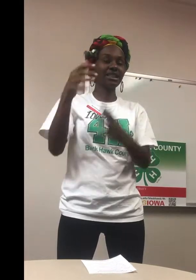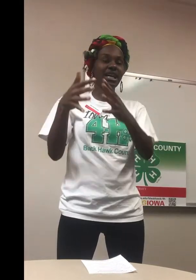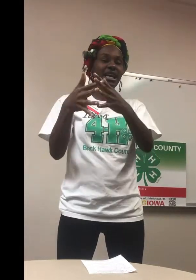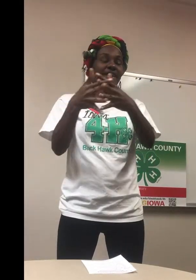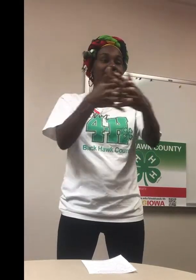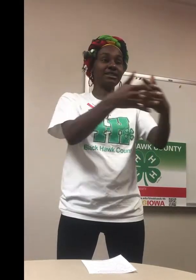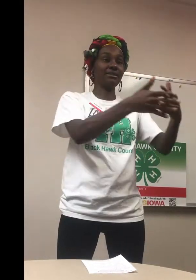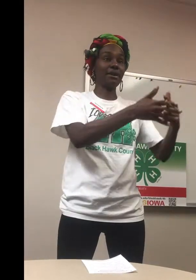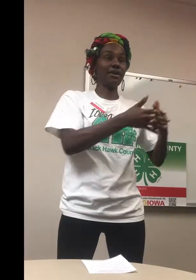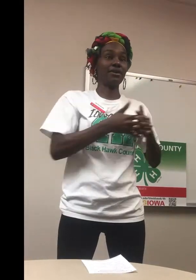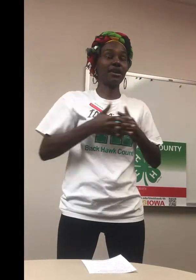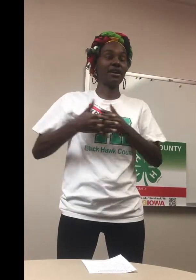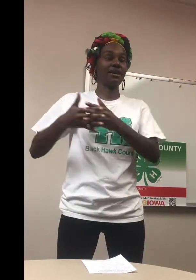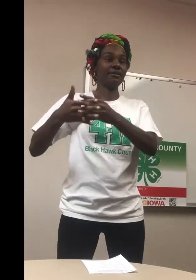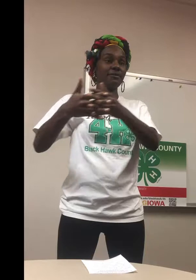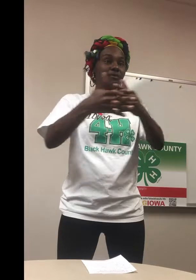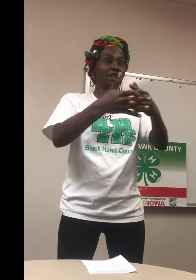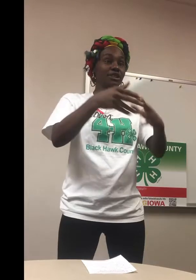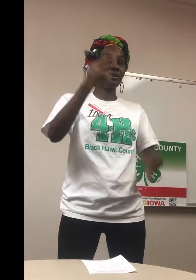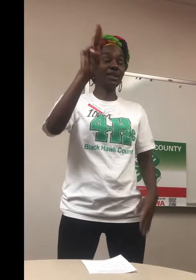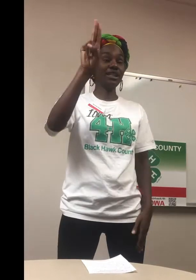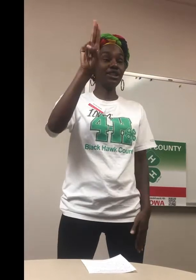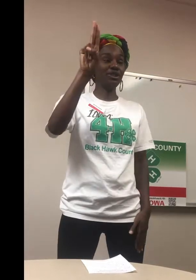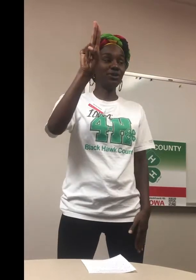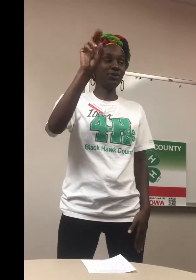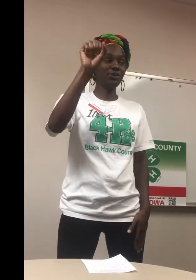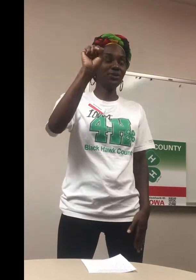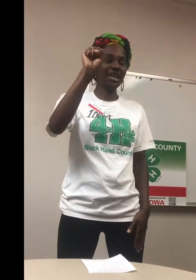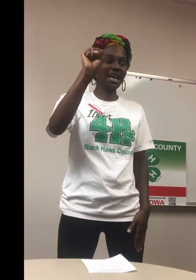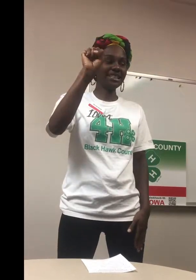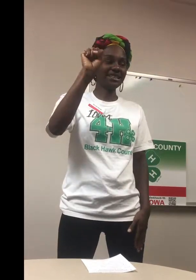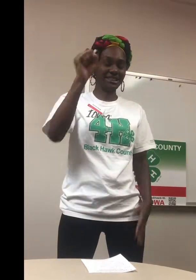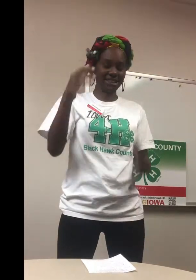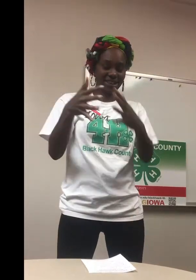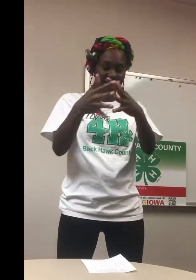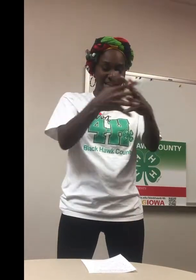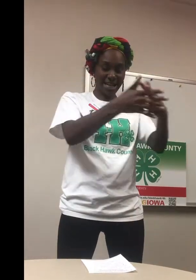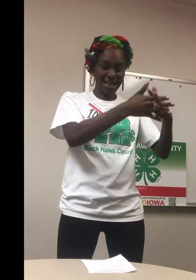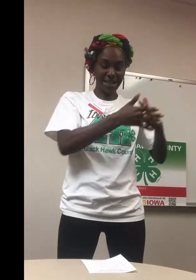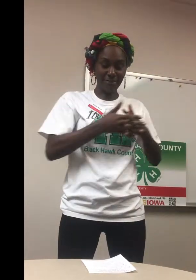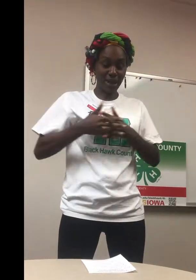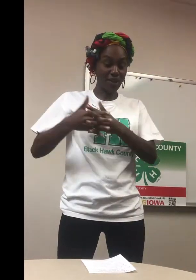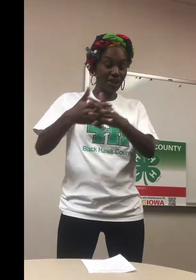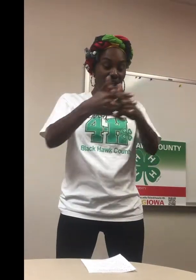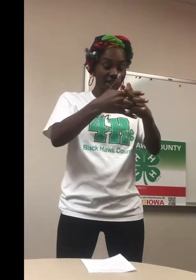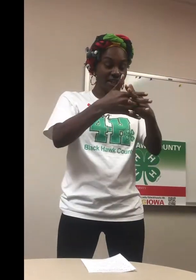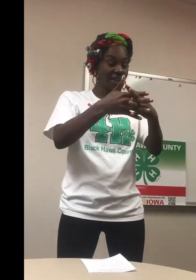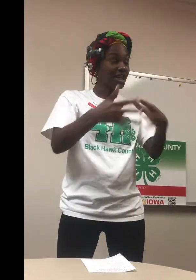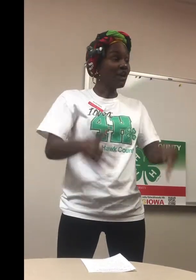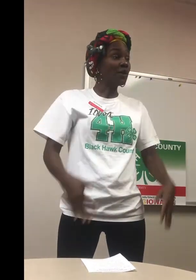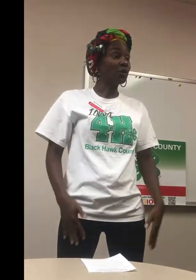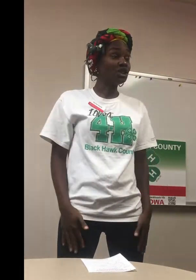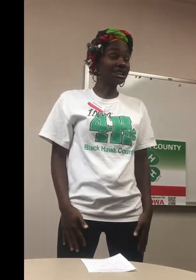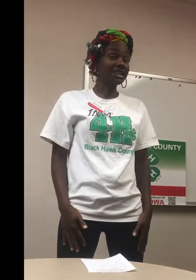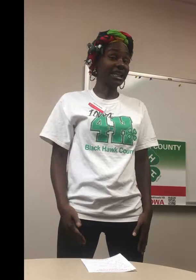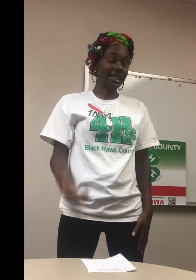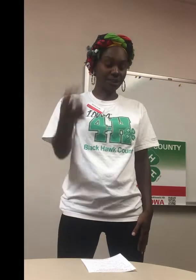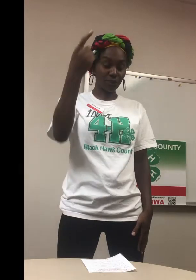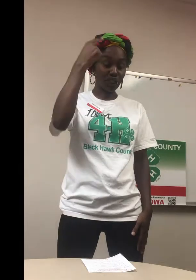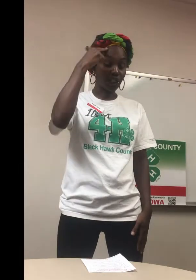And this is America. So again, U.S. and America. For which it stands. We're going to